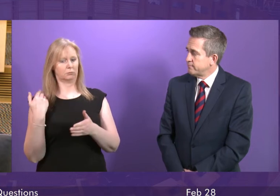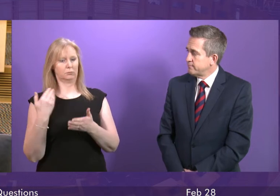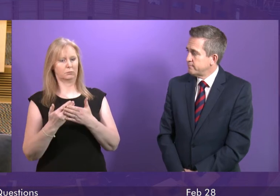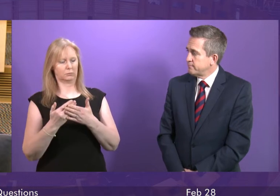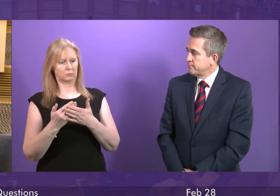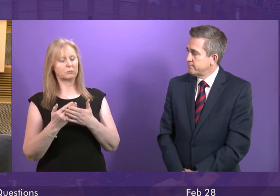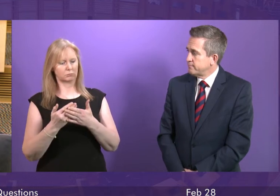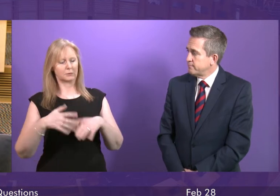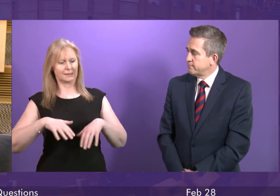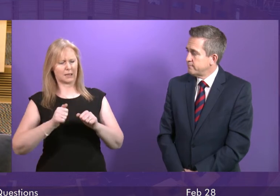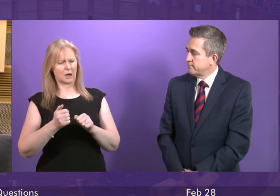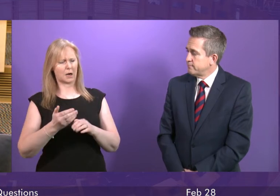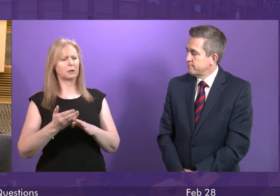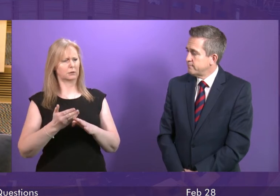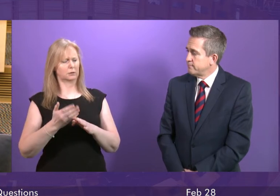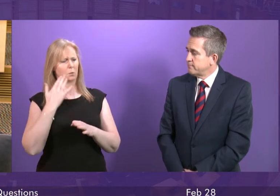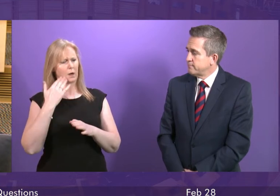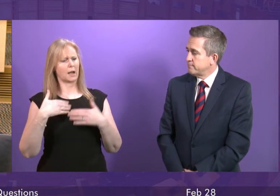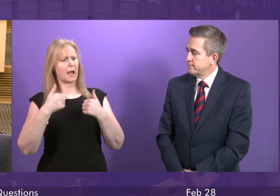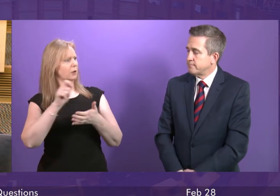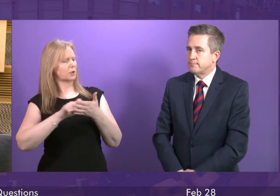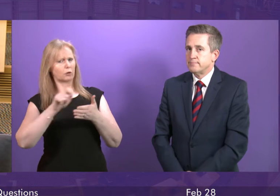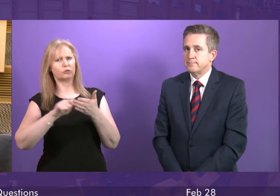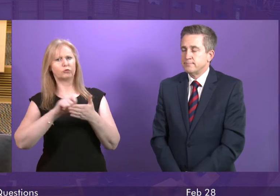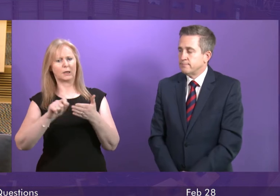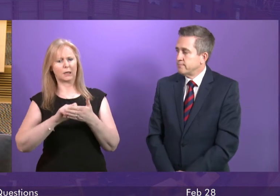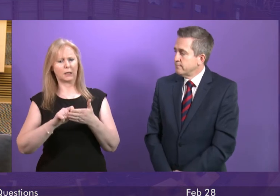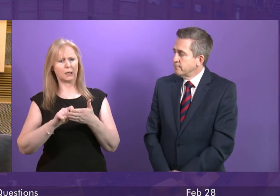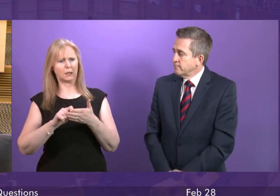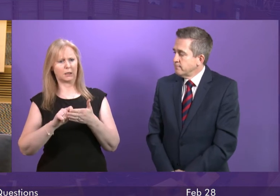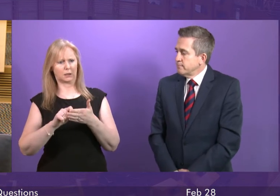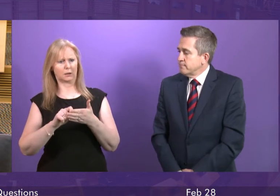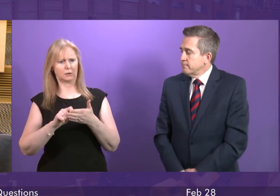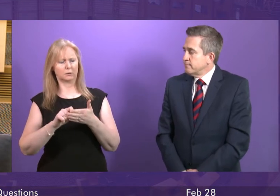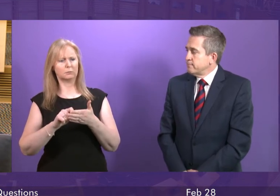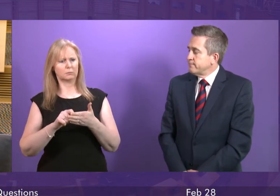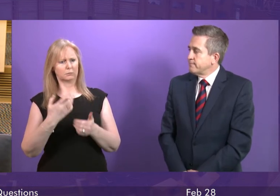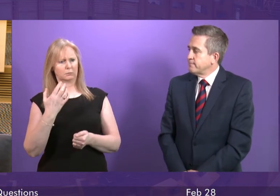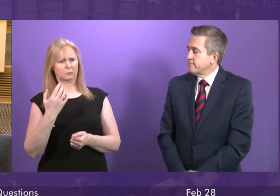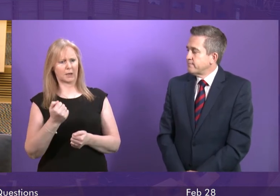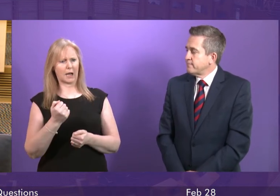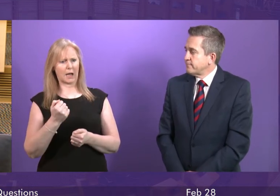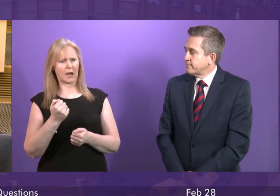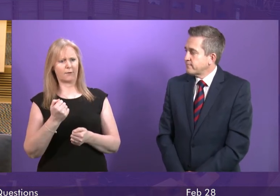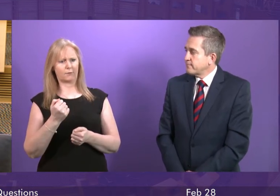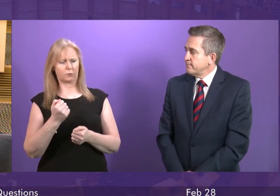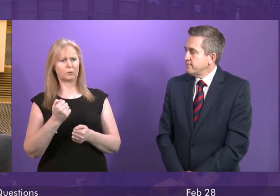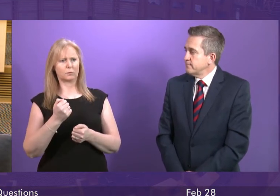Secretary. Before I say this, I am not in any way underplaying the experiences that have been seen at the Queen Elizabeth in recent